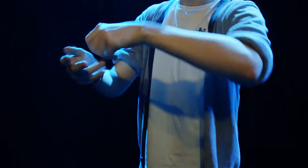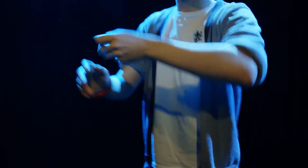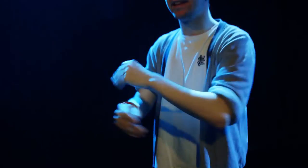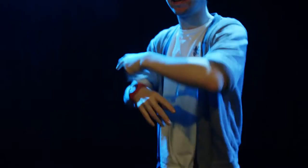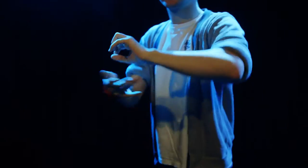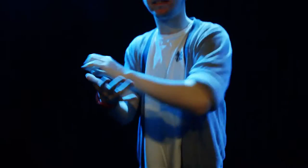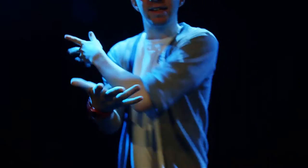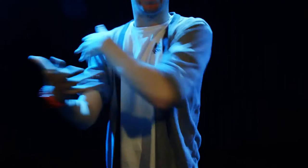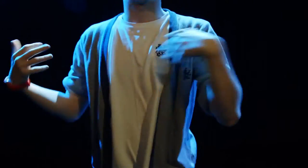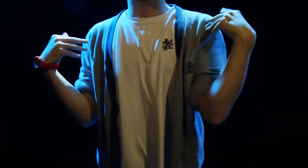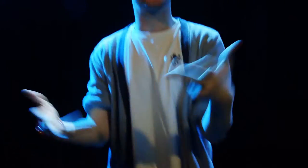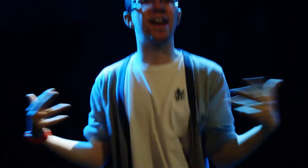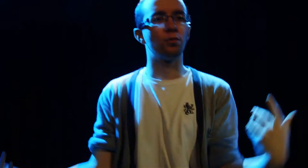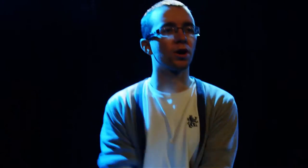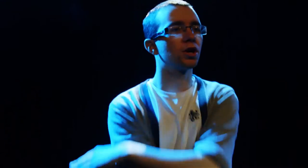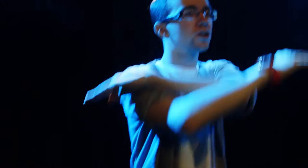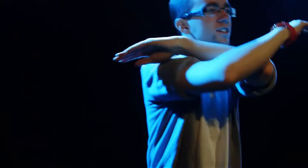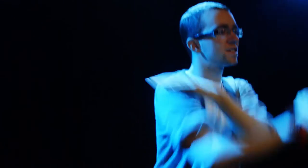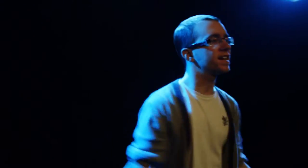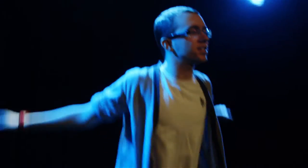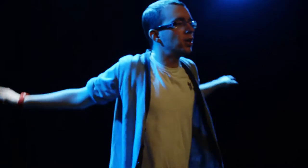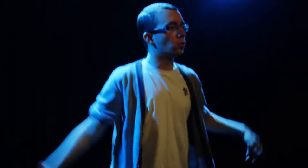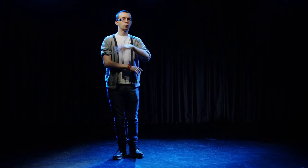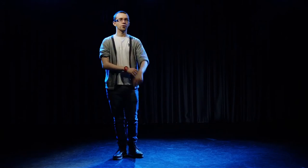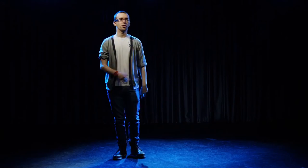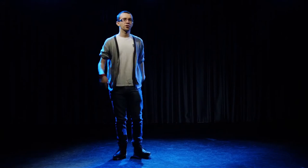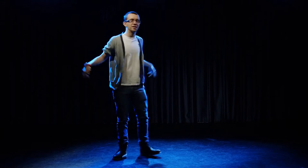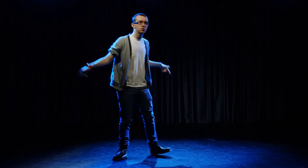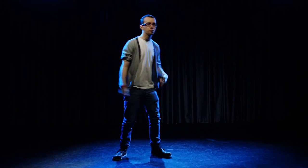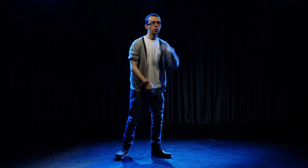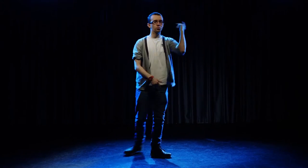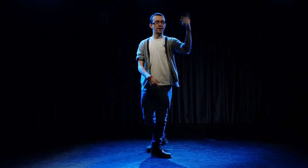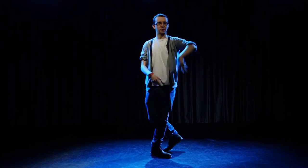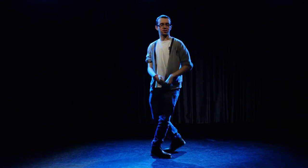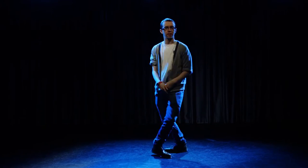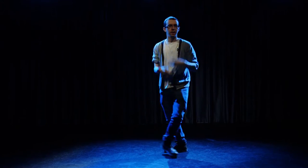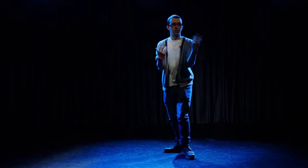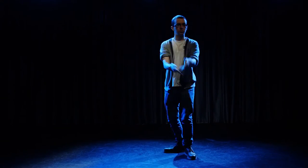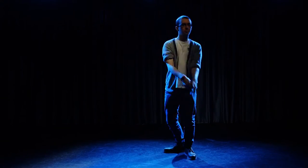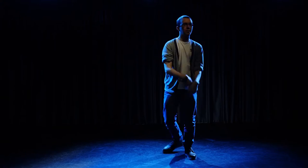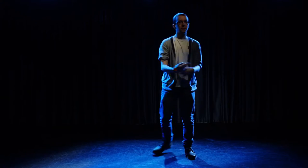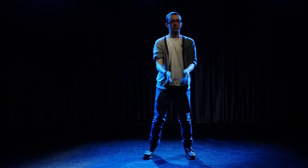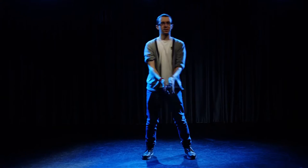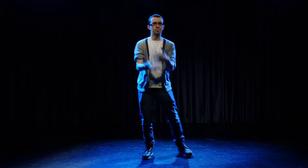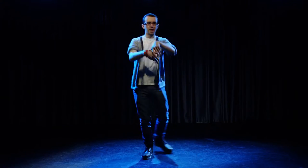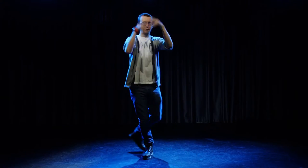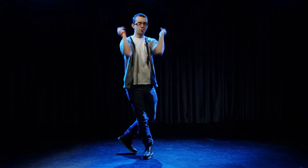to lay lessons, evidence left what occurred in this session. Working hard leads to progress, using my abilities to my very